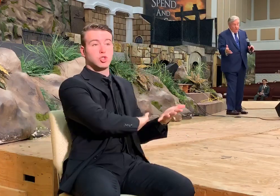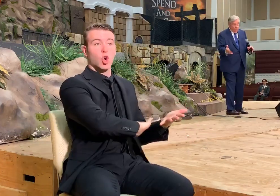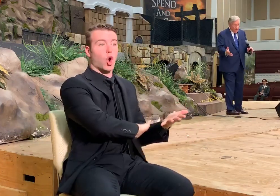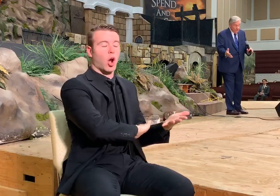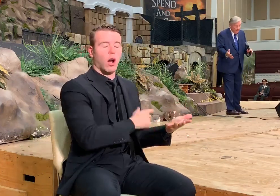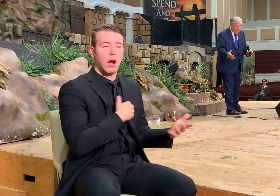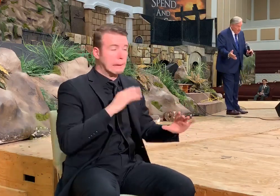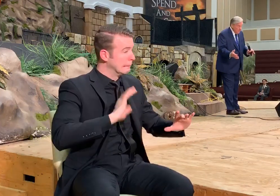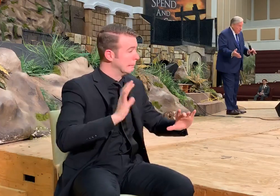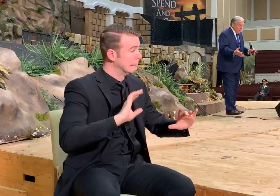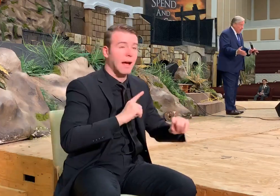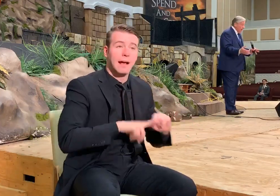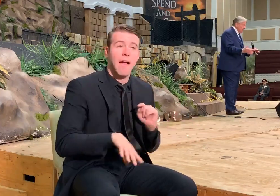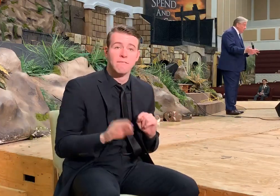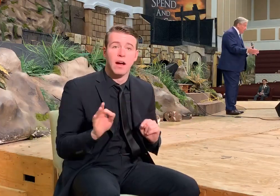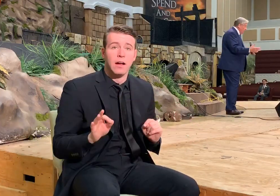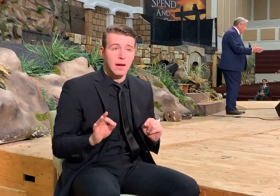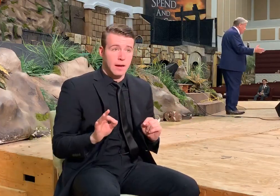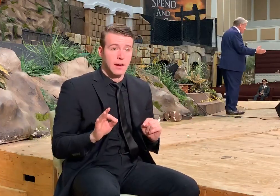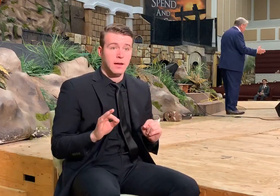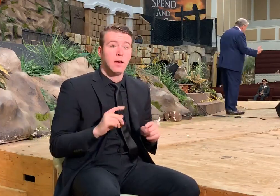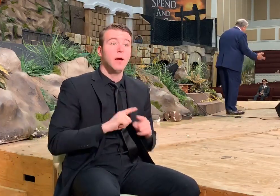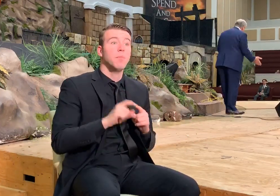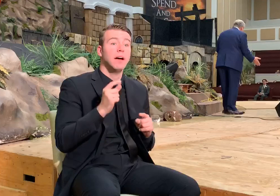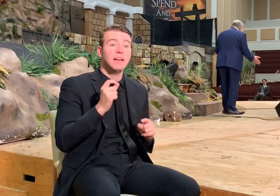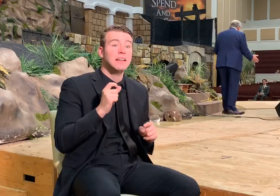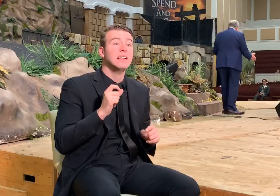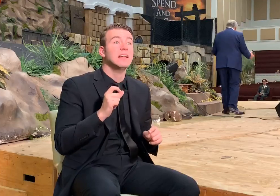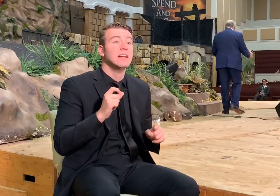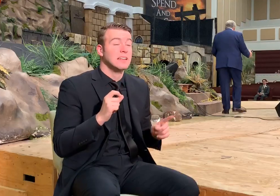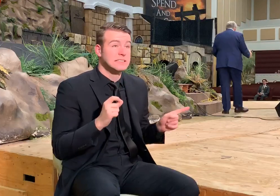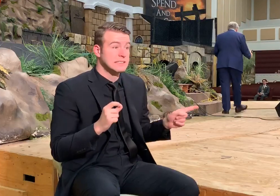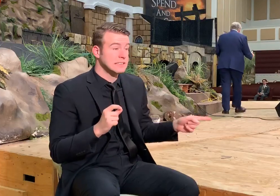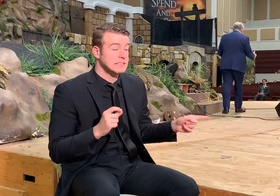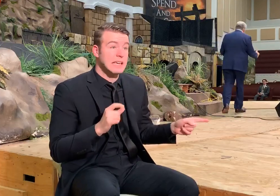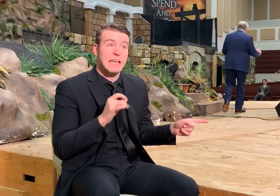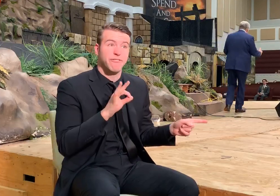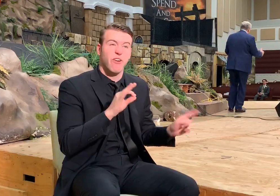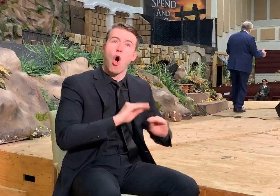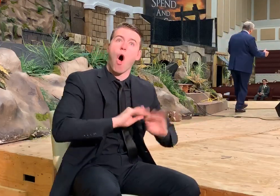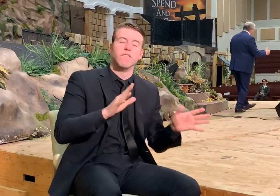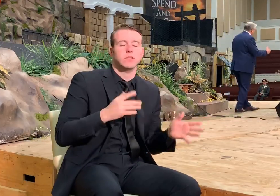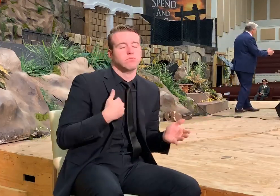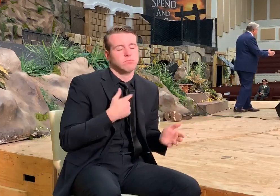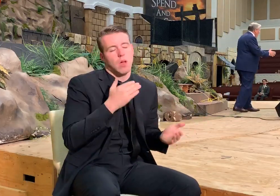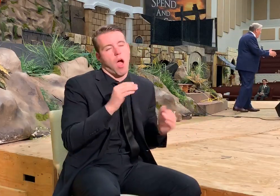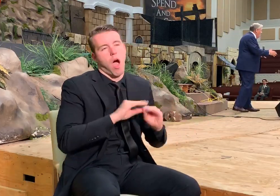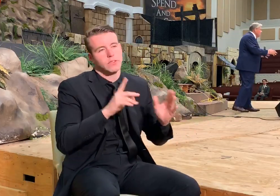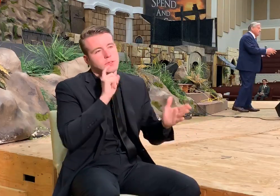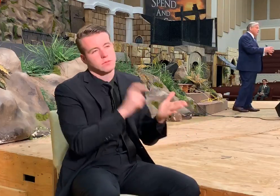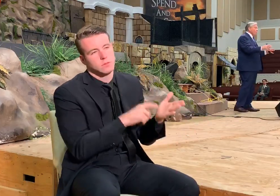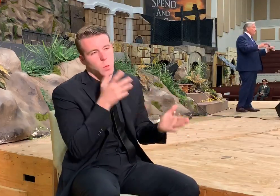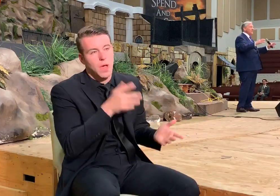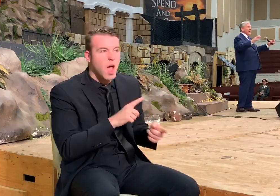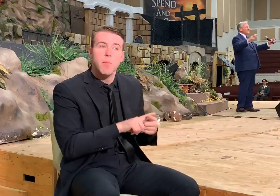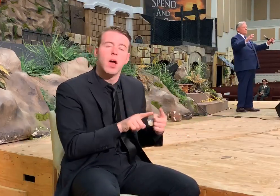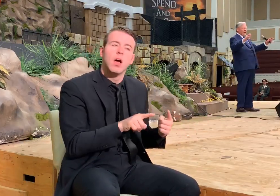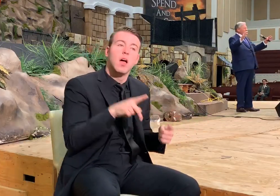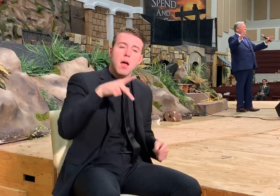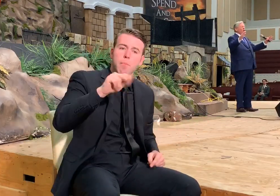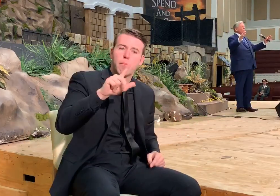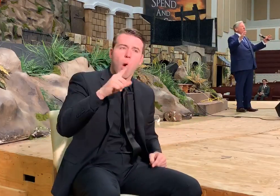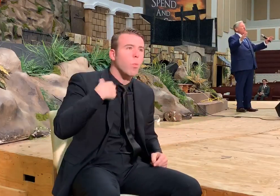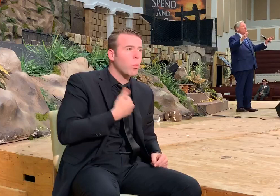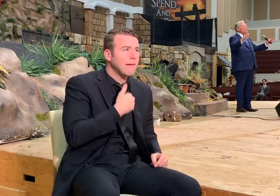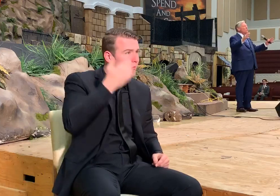I don't know anything about it. And if it wasn't obscure, I wouldn't know about it. And so the Apostle Paul, like,